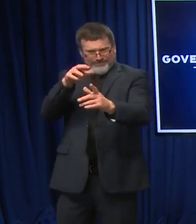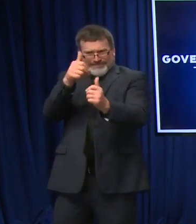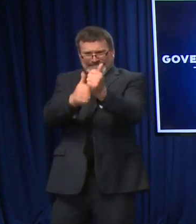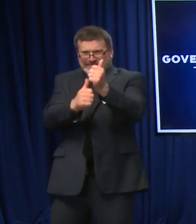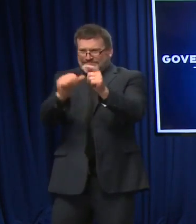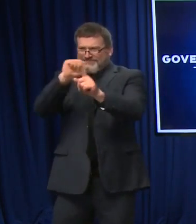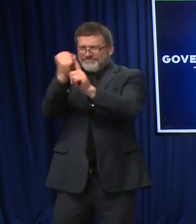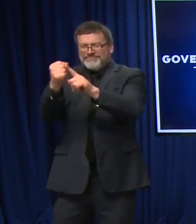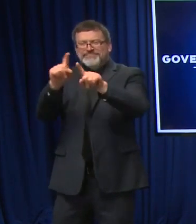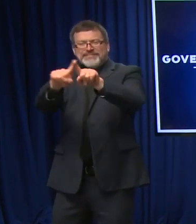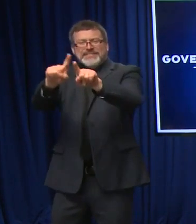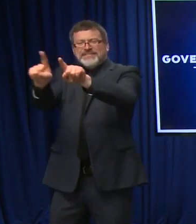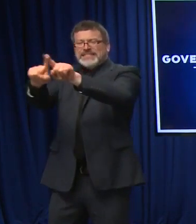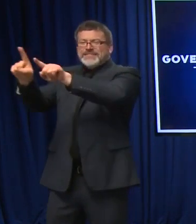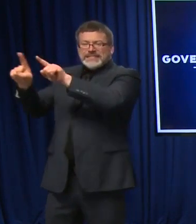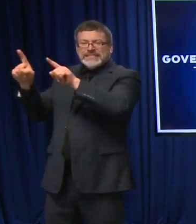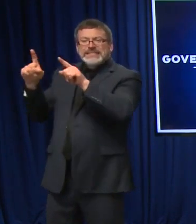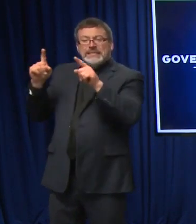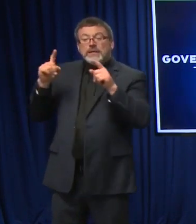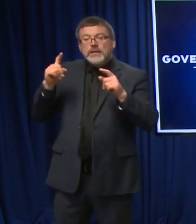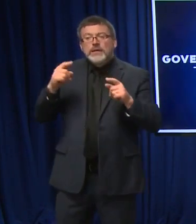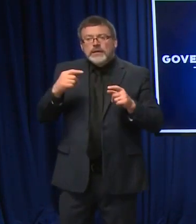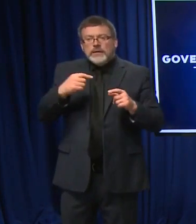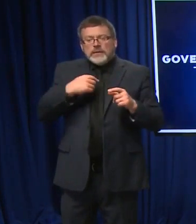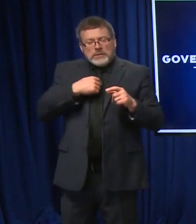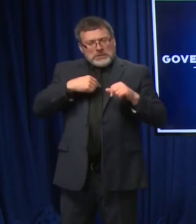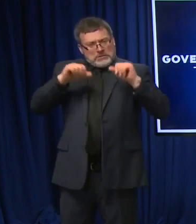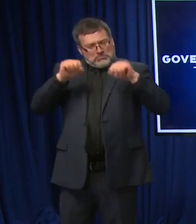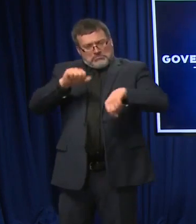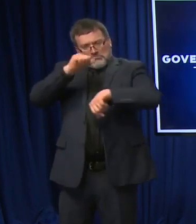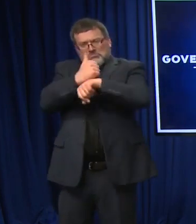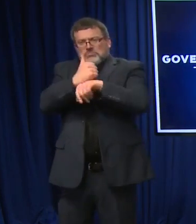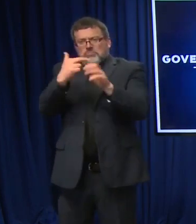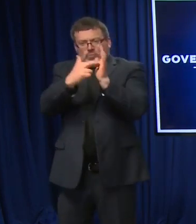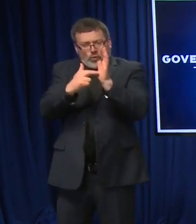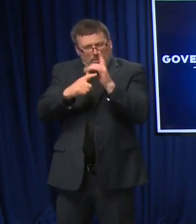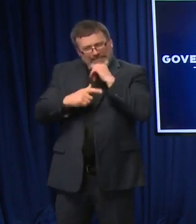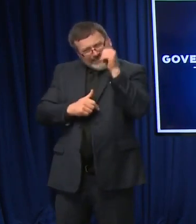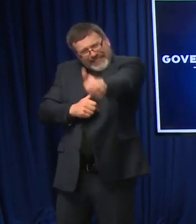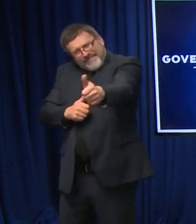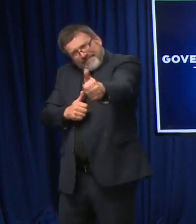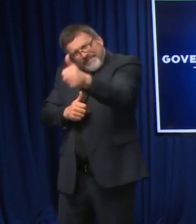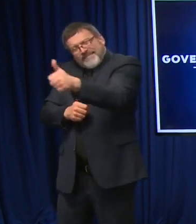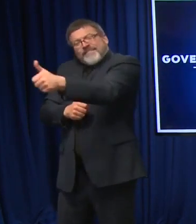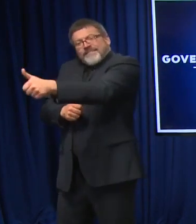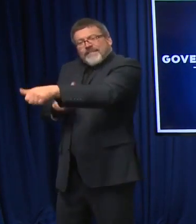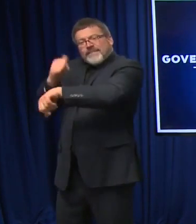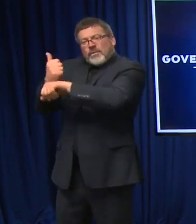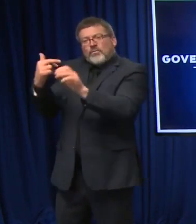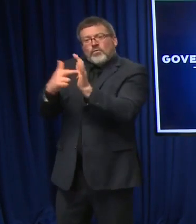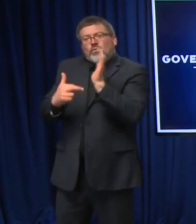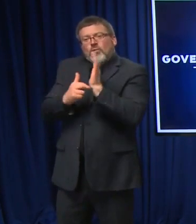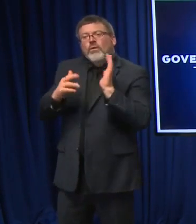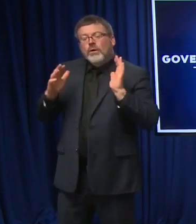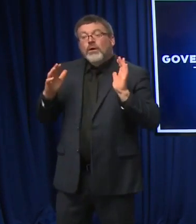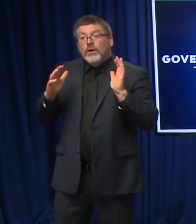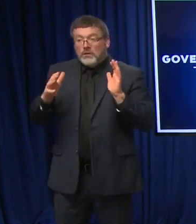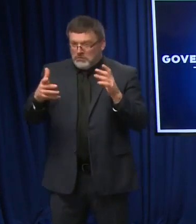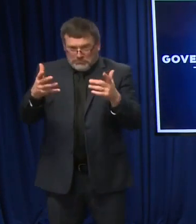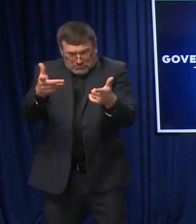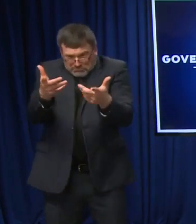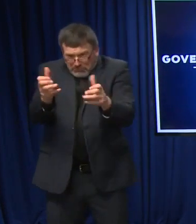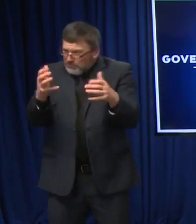or organizations have the ability to institute those types of controls themselves. And if they find it necessary, they can, they can go ahead for it. Um,